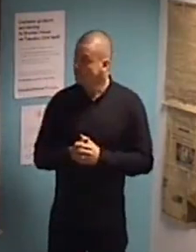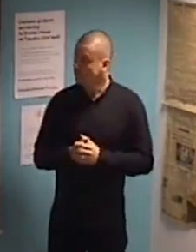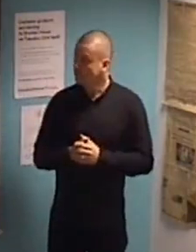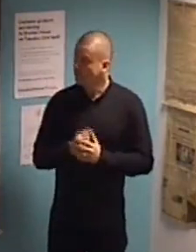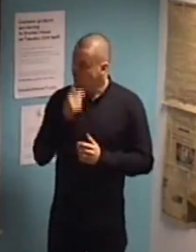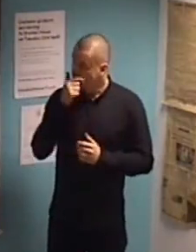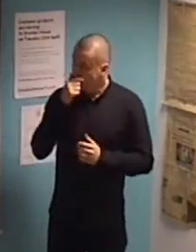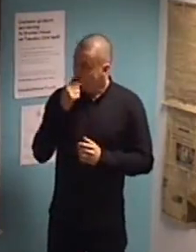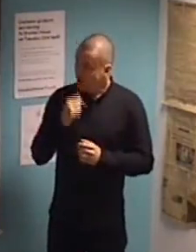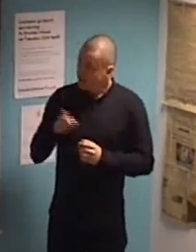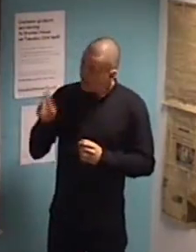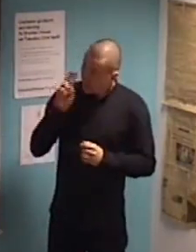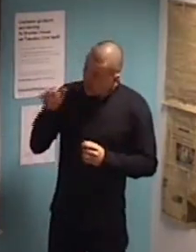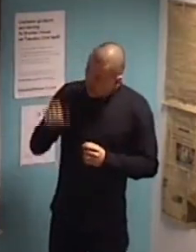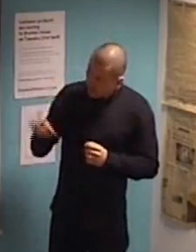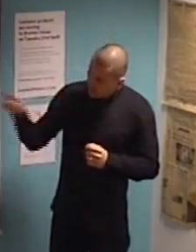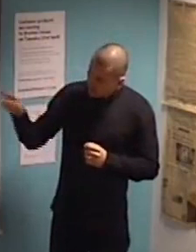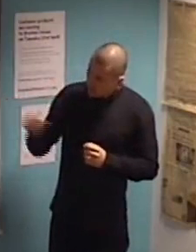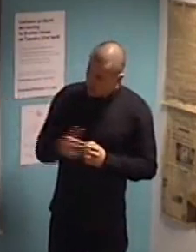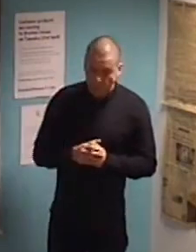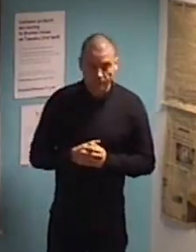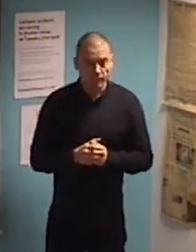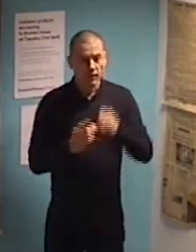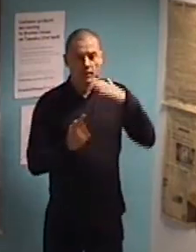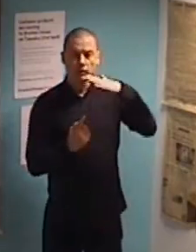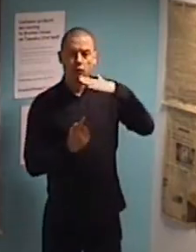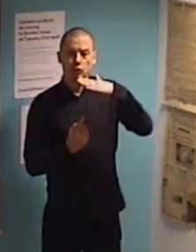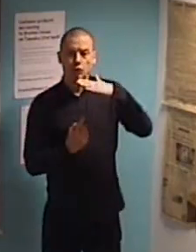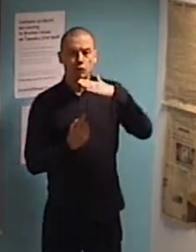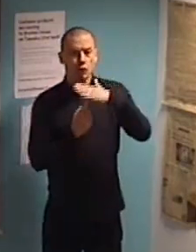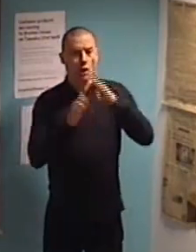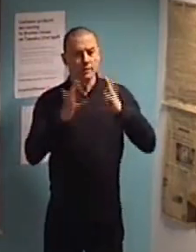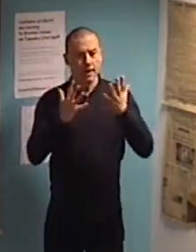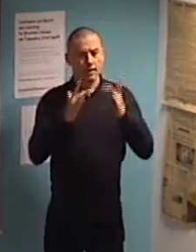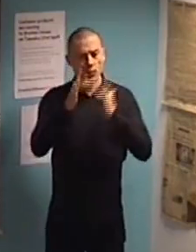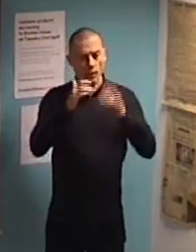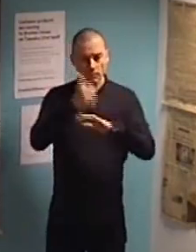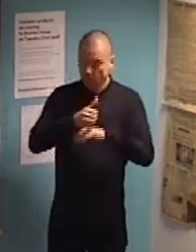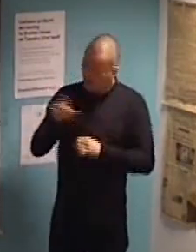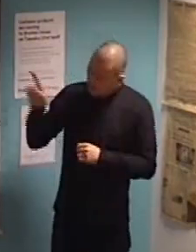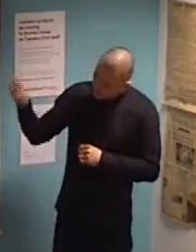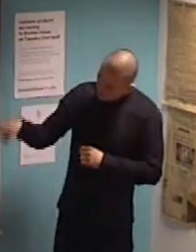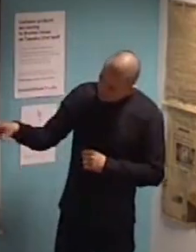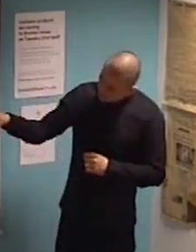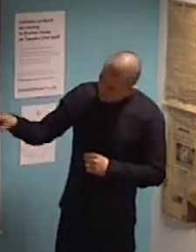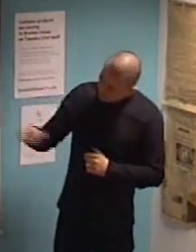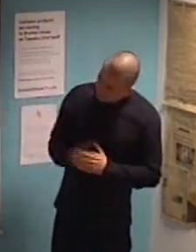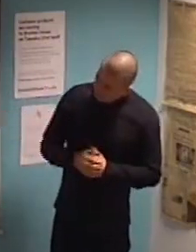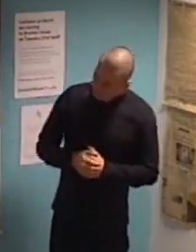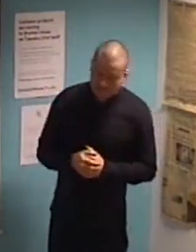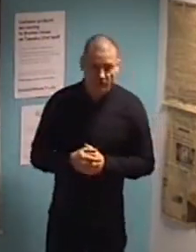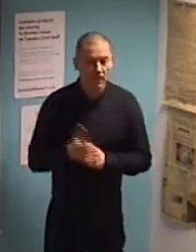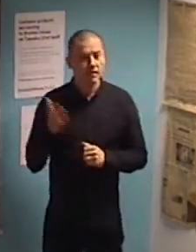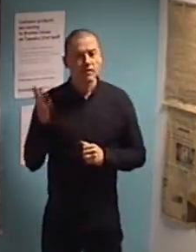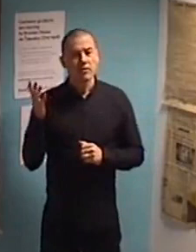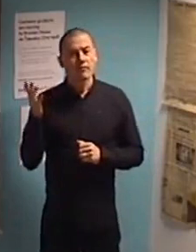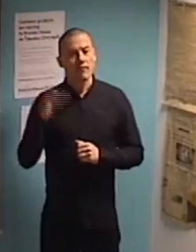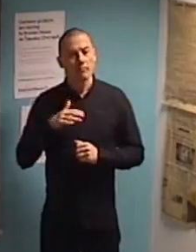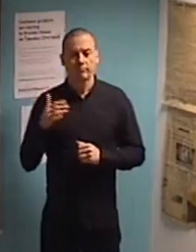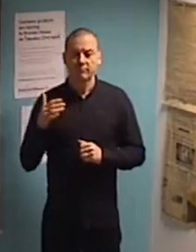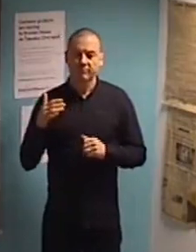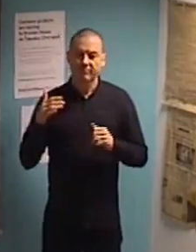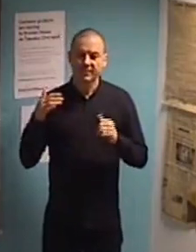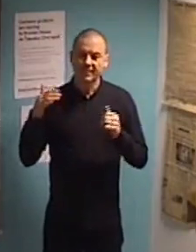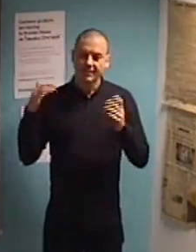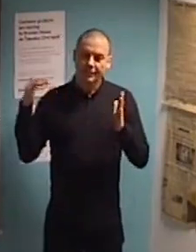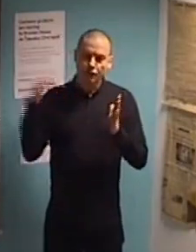the first list here. This is the top ten websites by traffic. So,